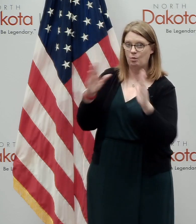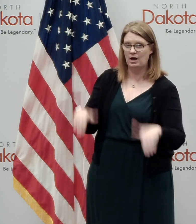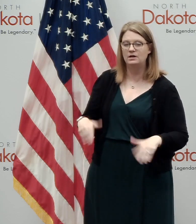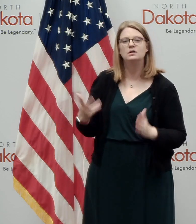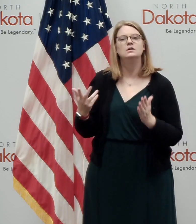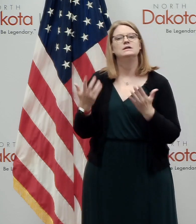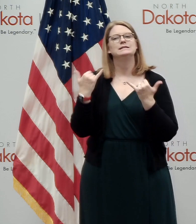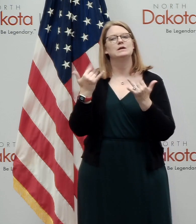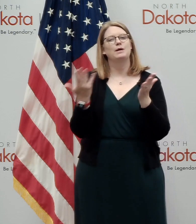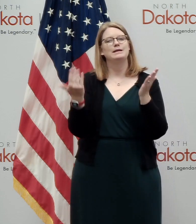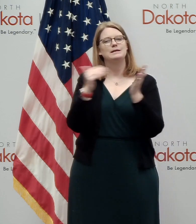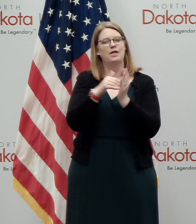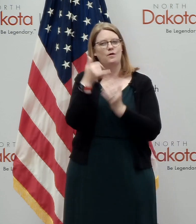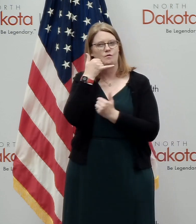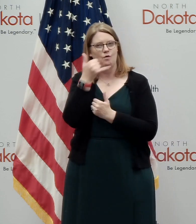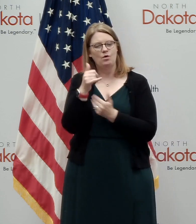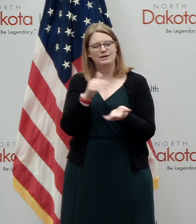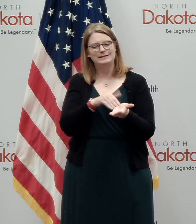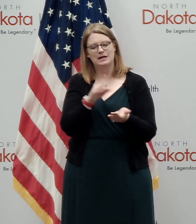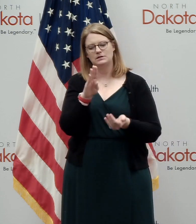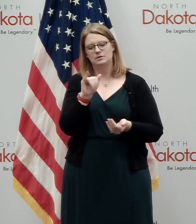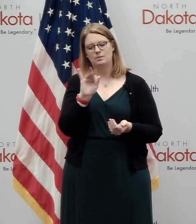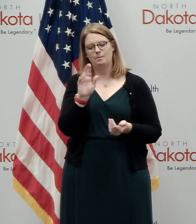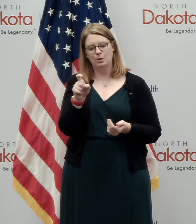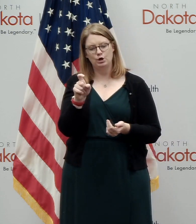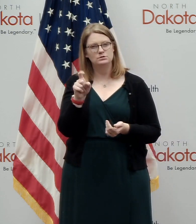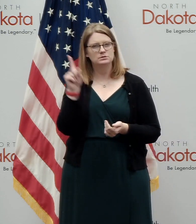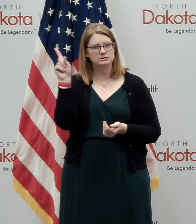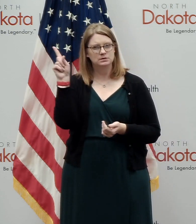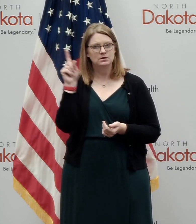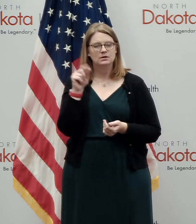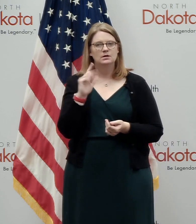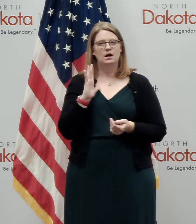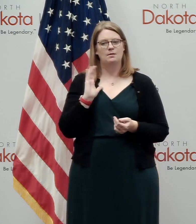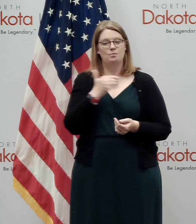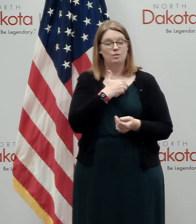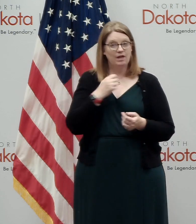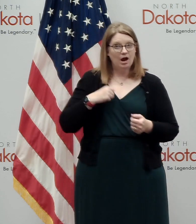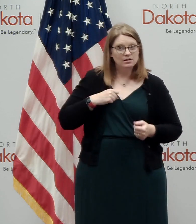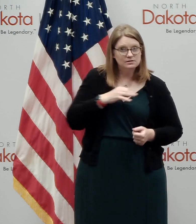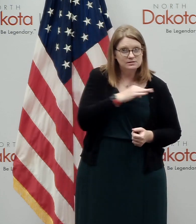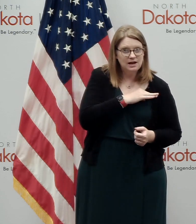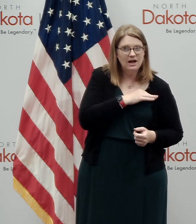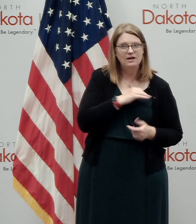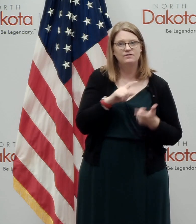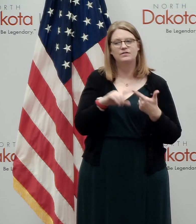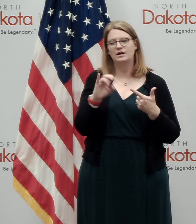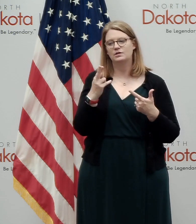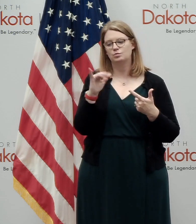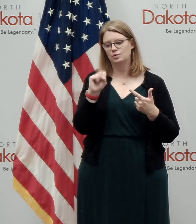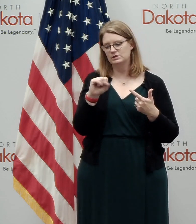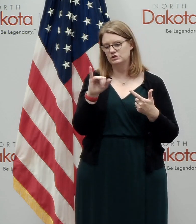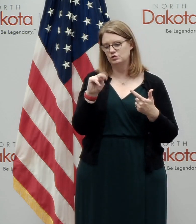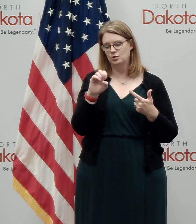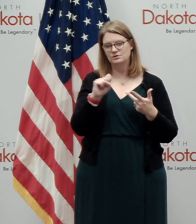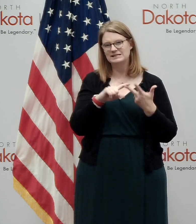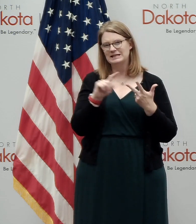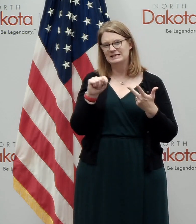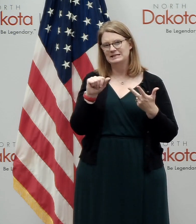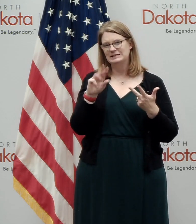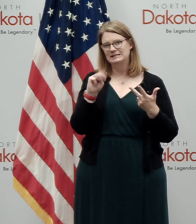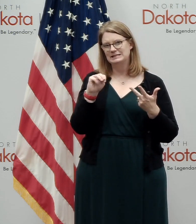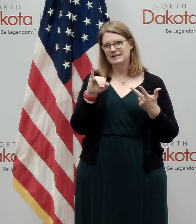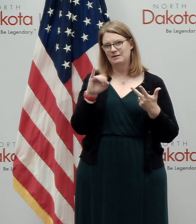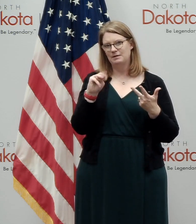with Dr. Birx, uh, along, and that was, uh, with, uh, our staff and Chris Jones and Tammy Miller talking to her